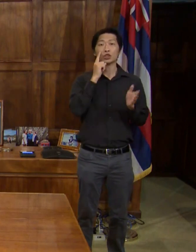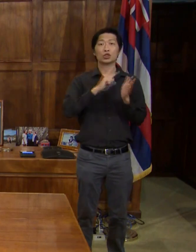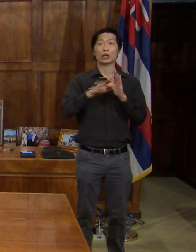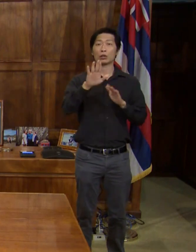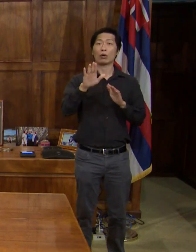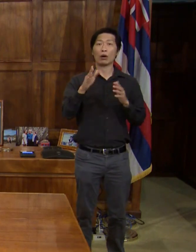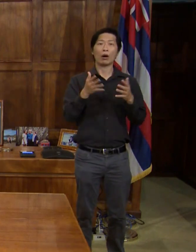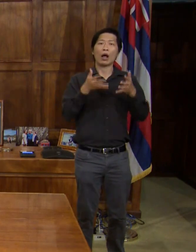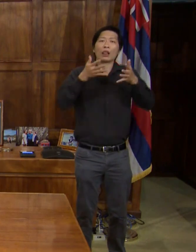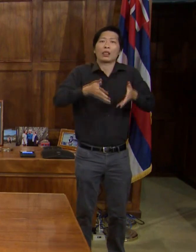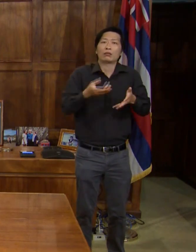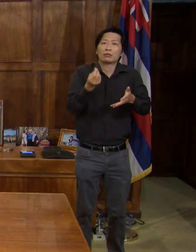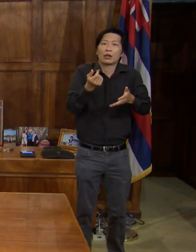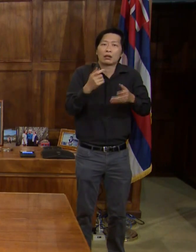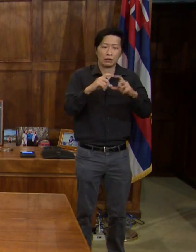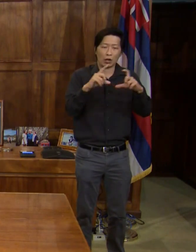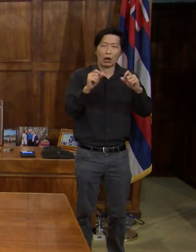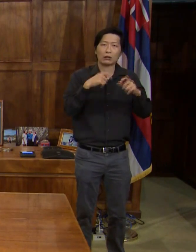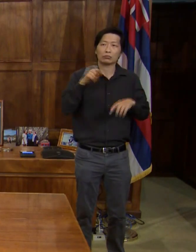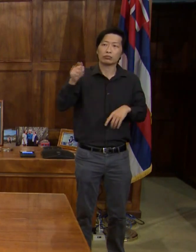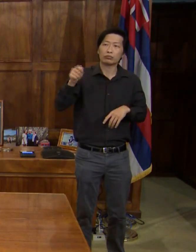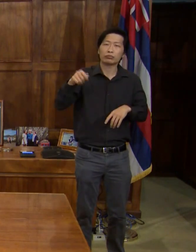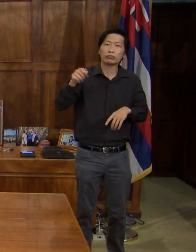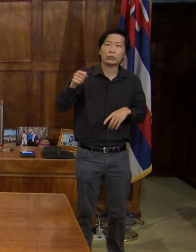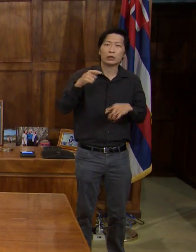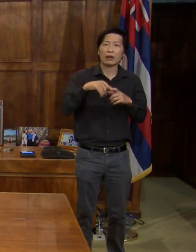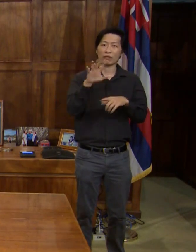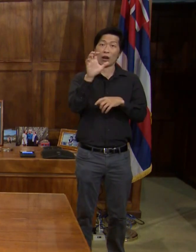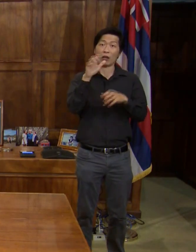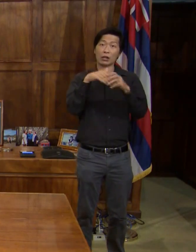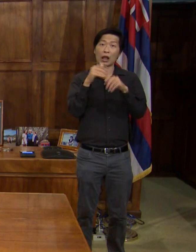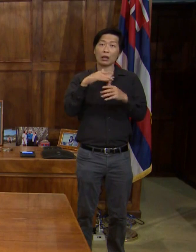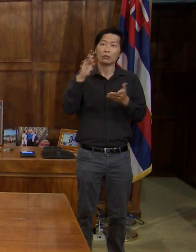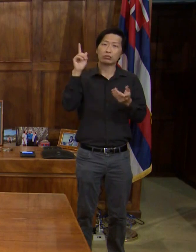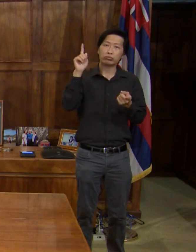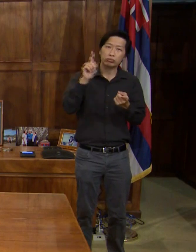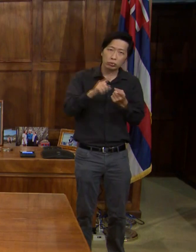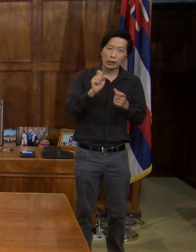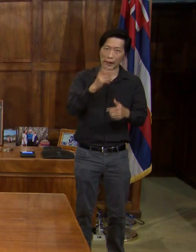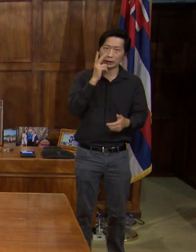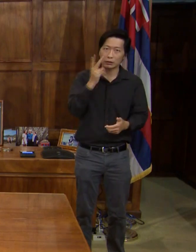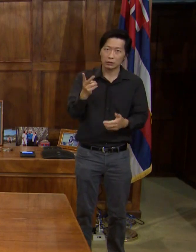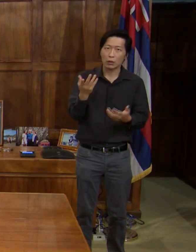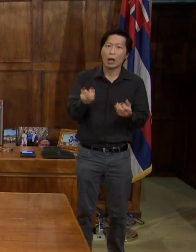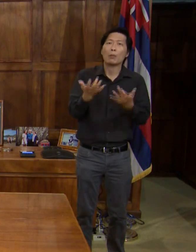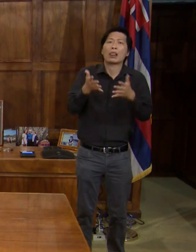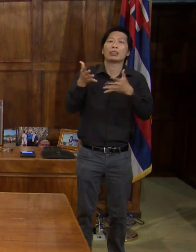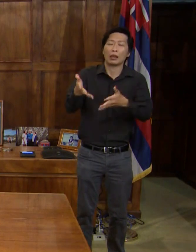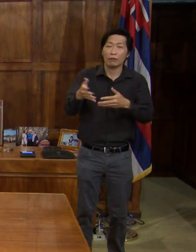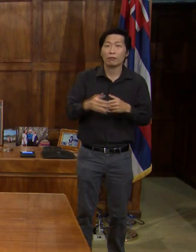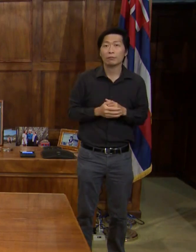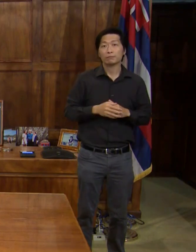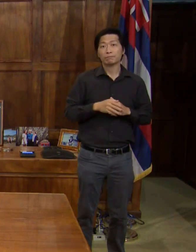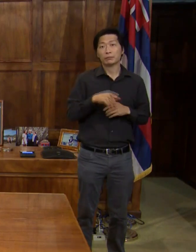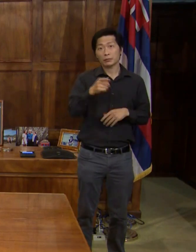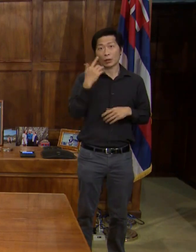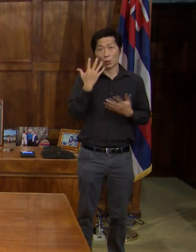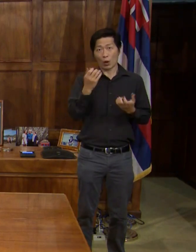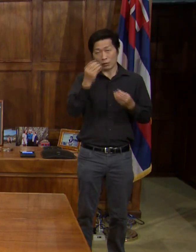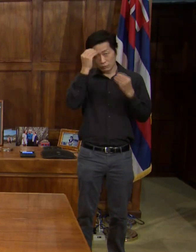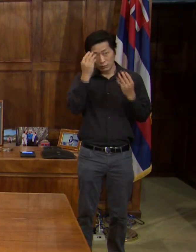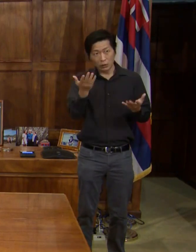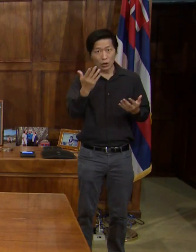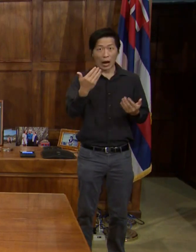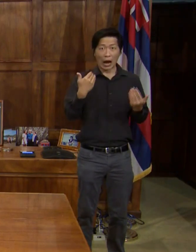the balance on your card as you spend down the $500. We also wanted to update people that if you have